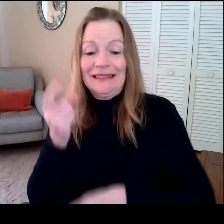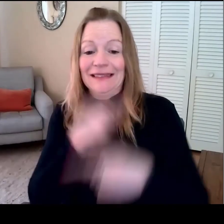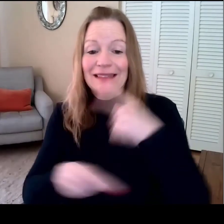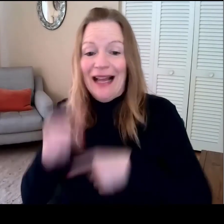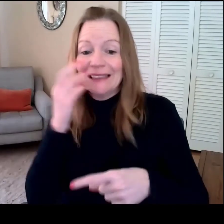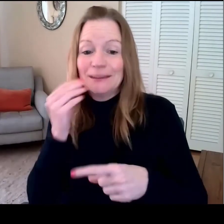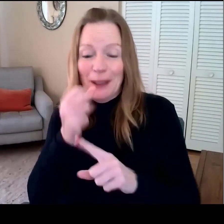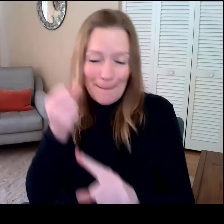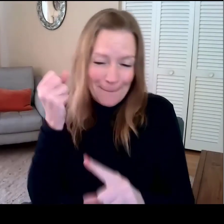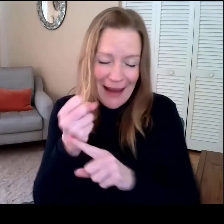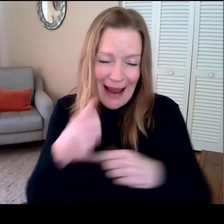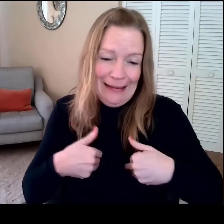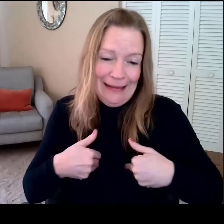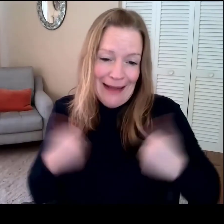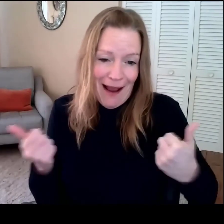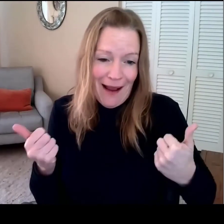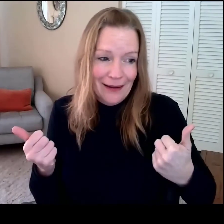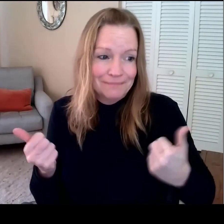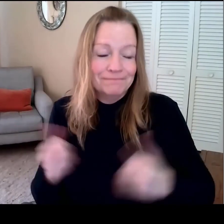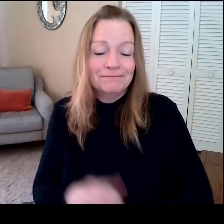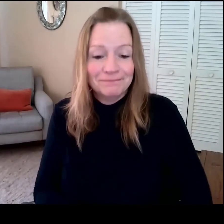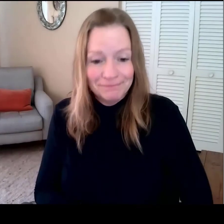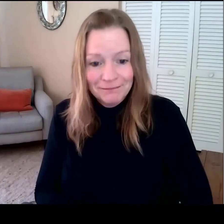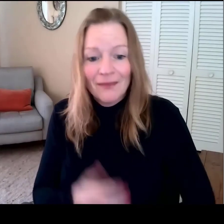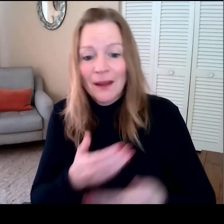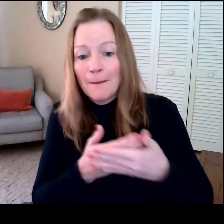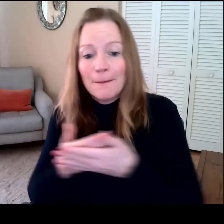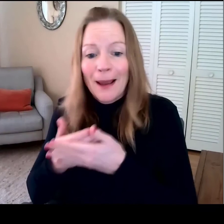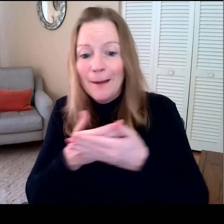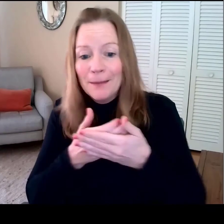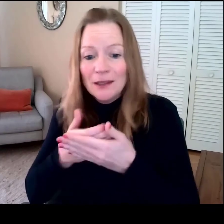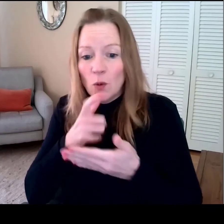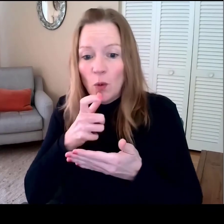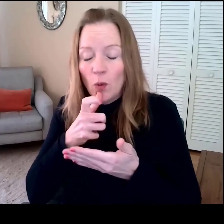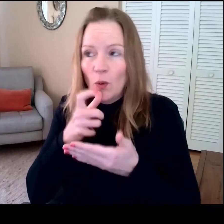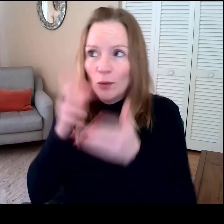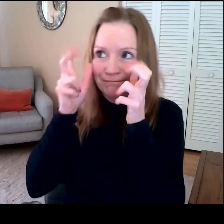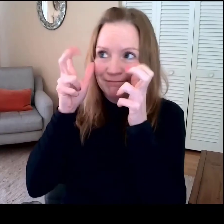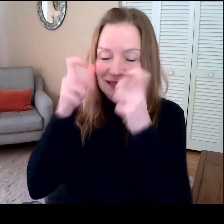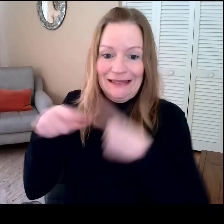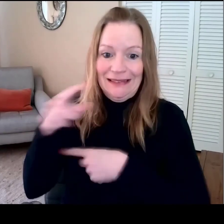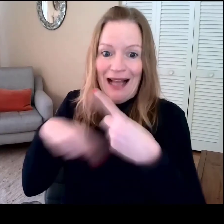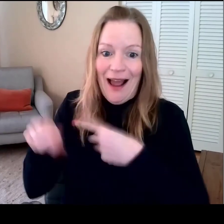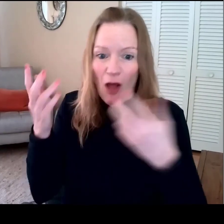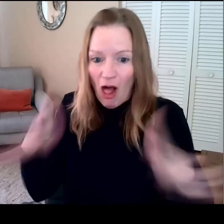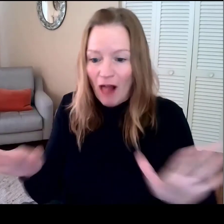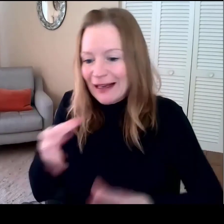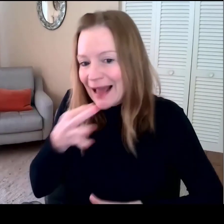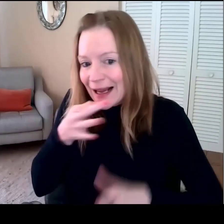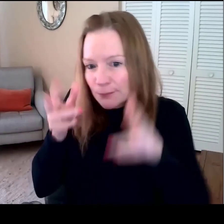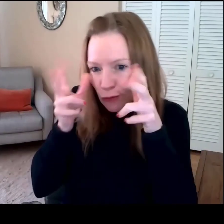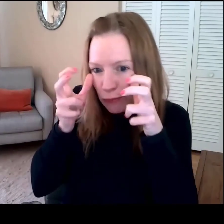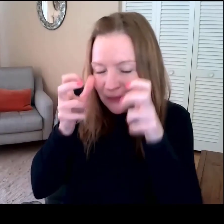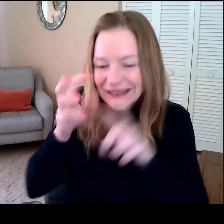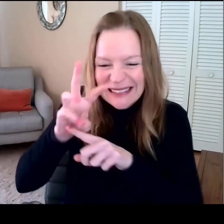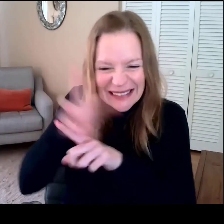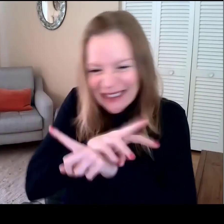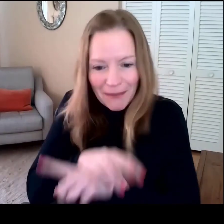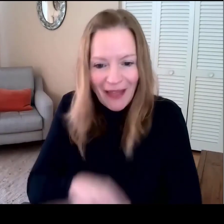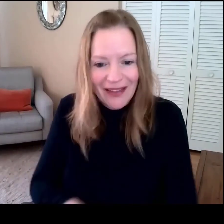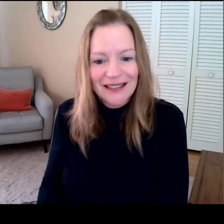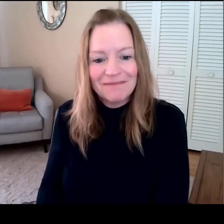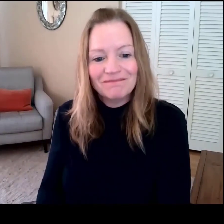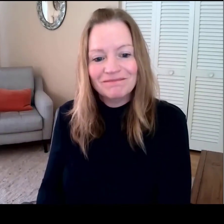In sum, sign experience impacts infants very early. We see evidence of expert gaze behavior